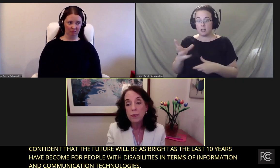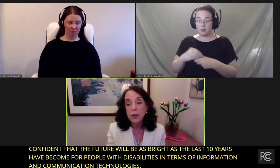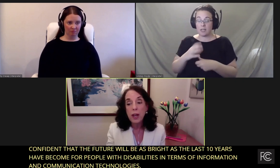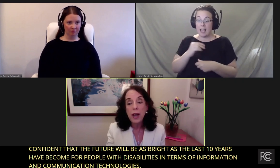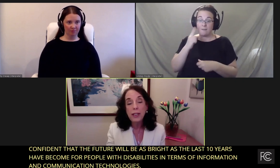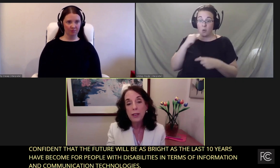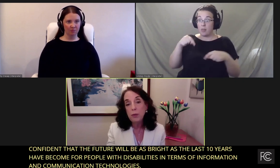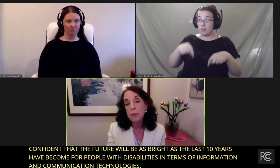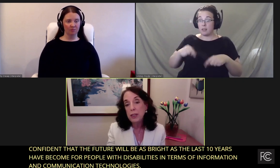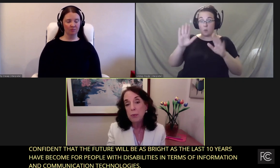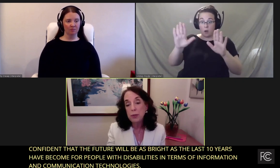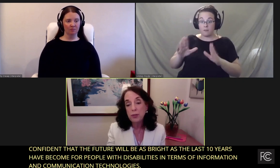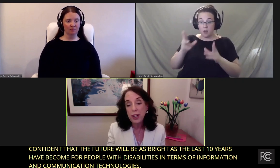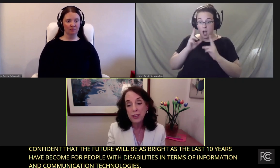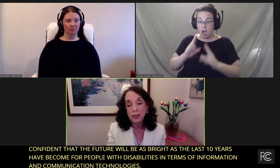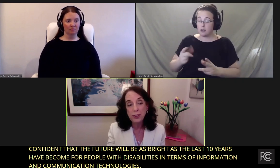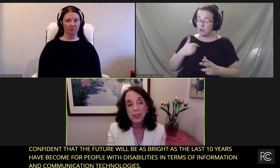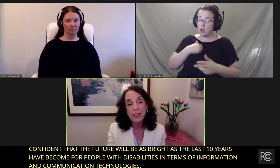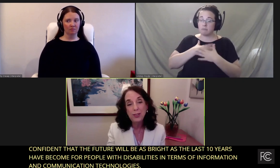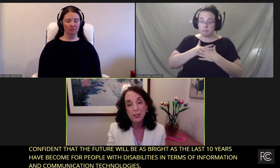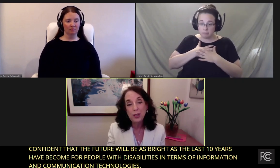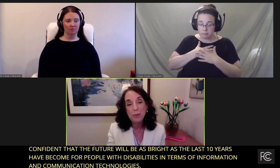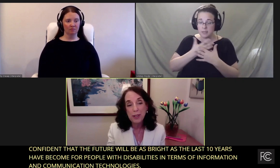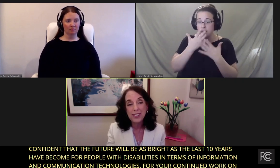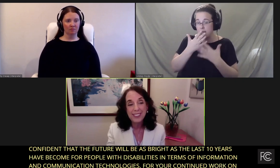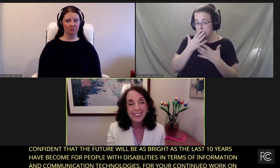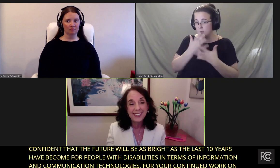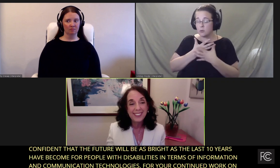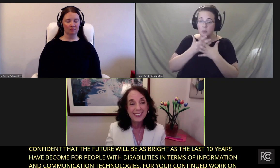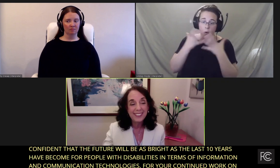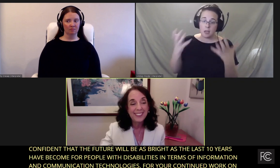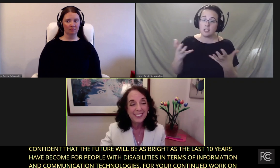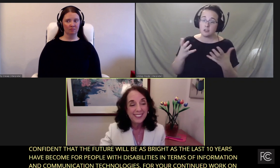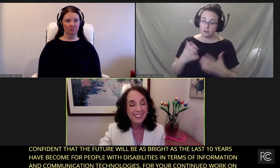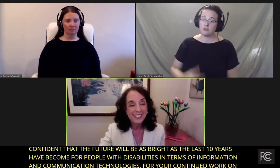honor. I give you my deepest gratitude. Thank you so much.